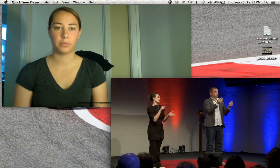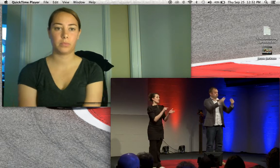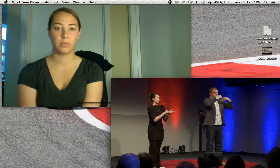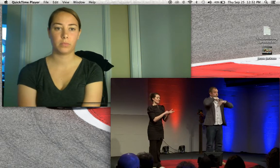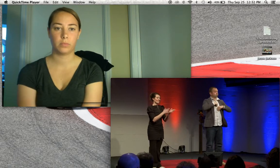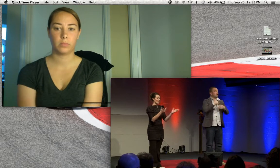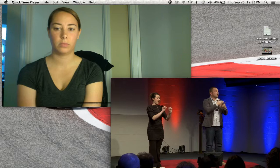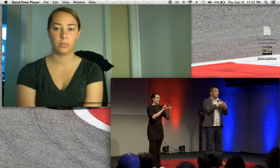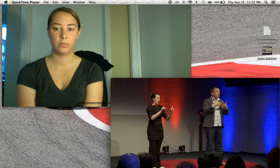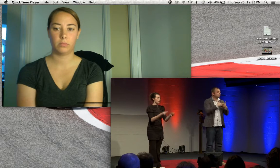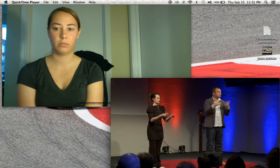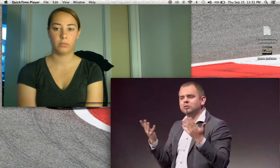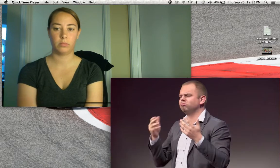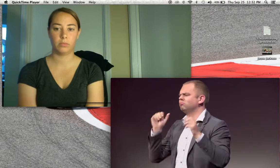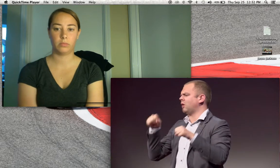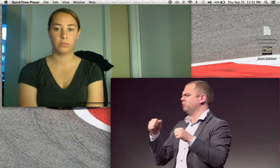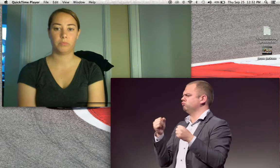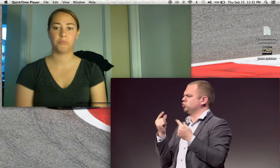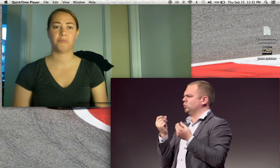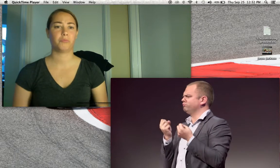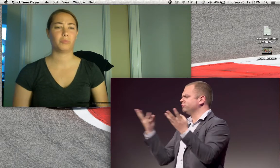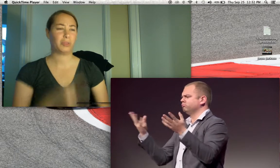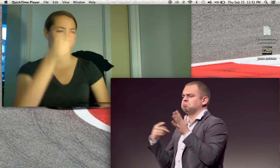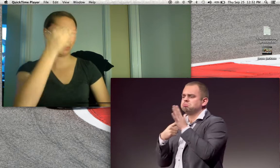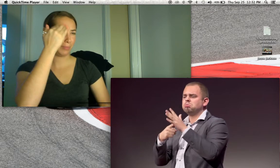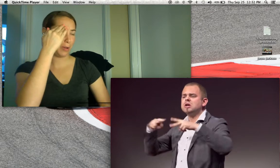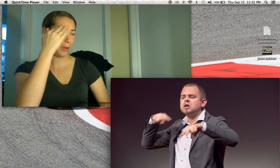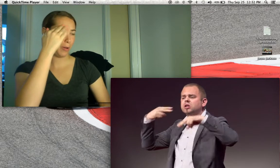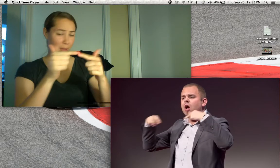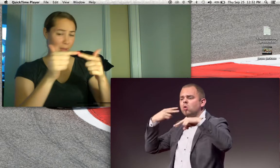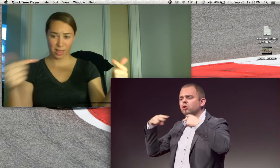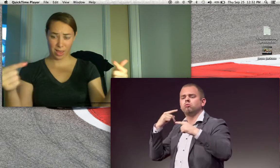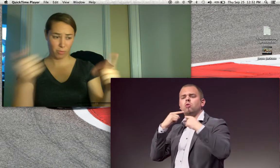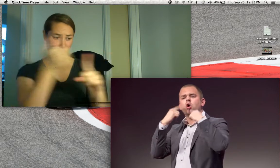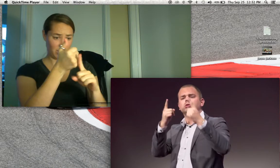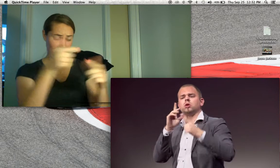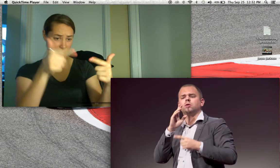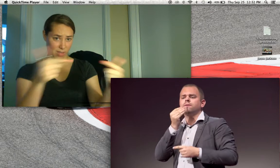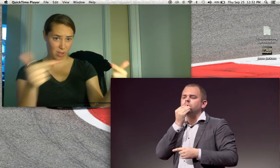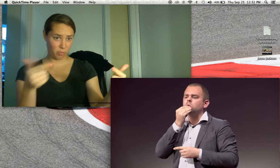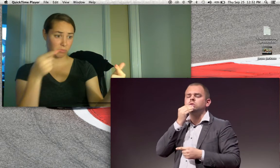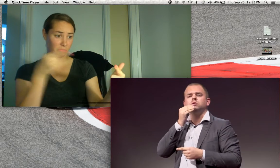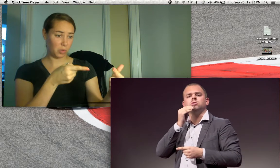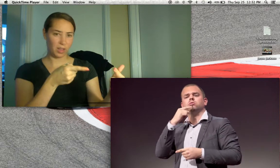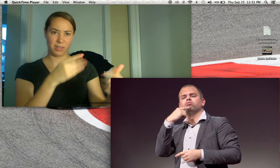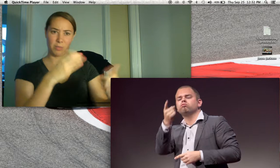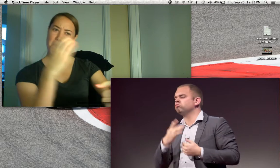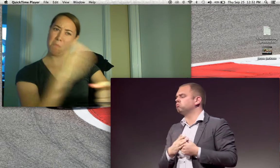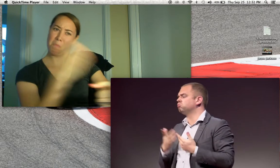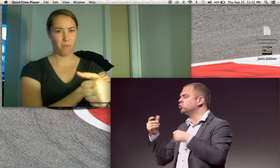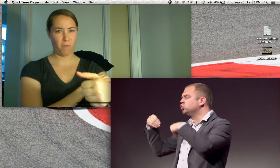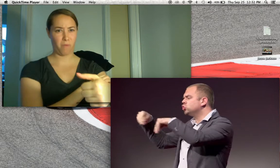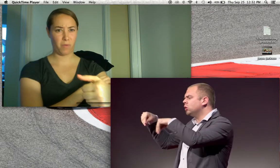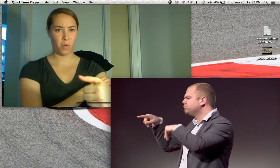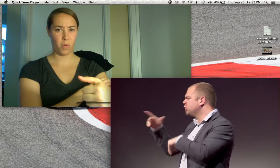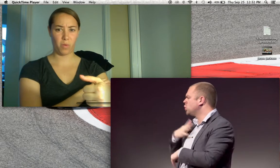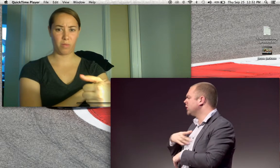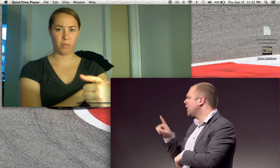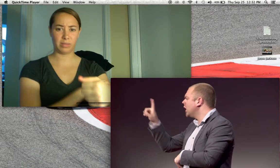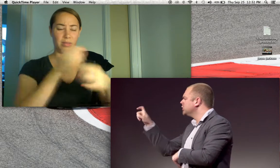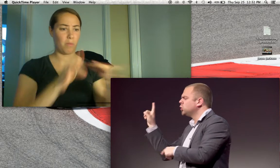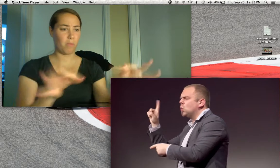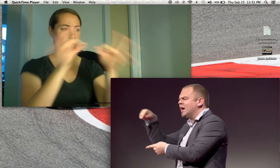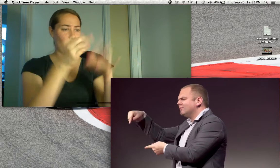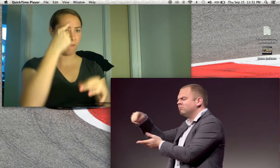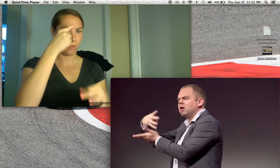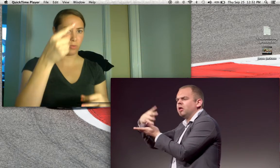Language is a very powerful tool. It enables you to order food at a restaurant, to